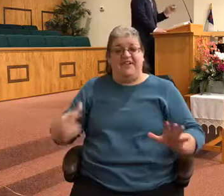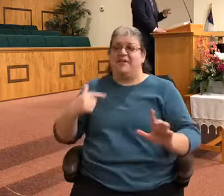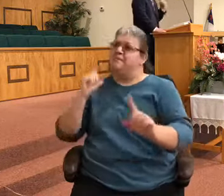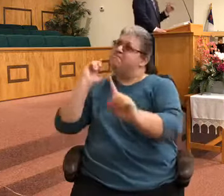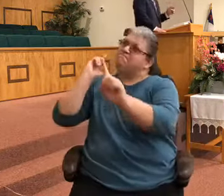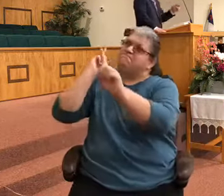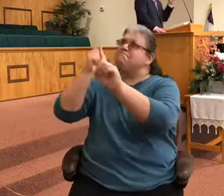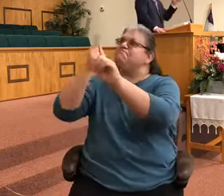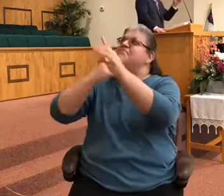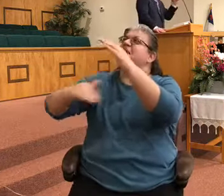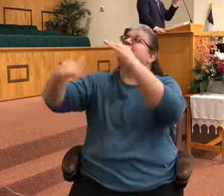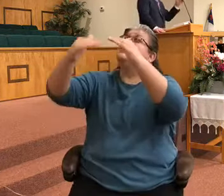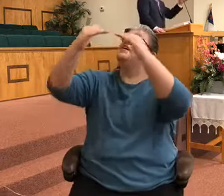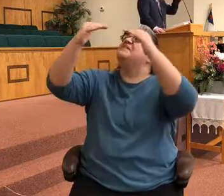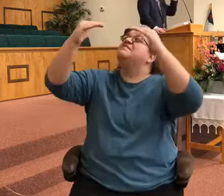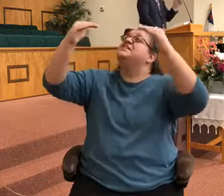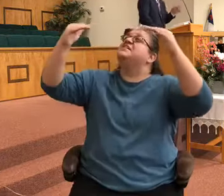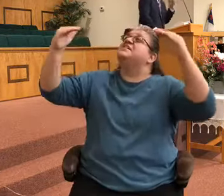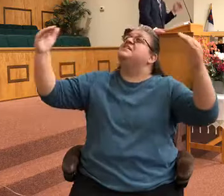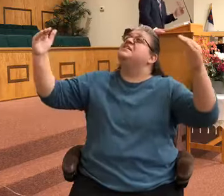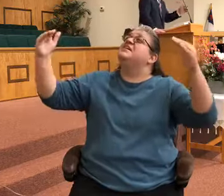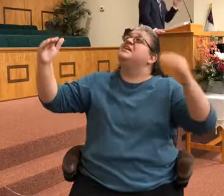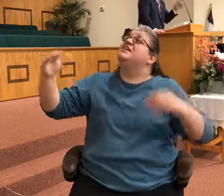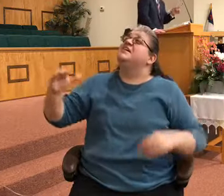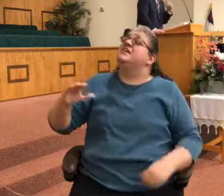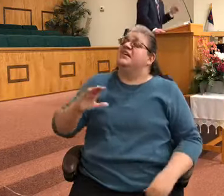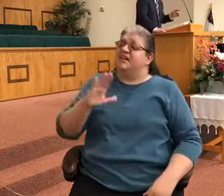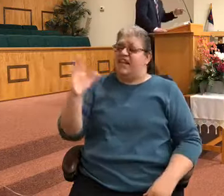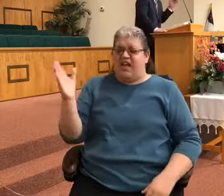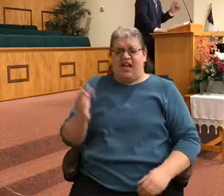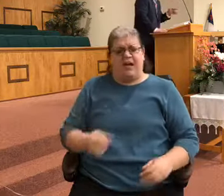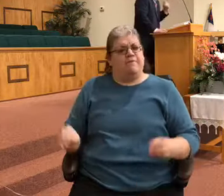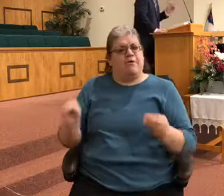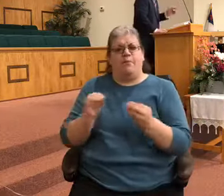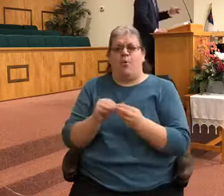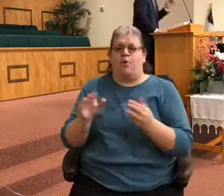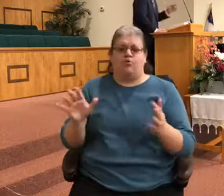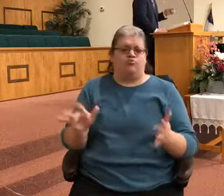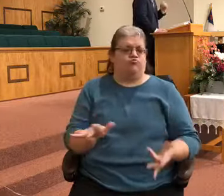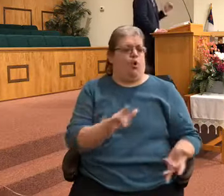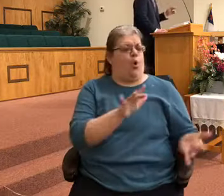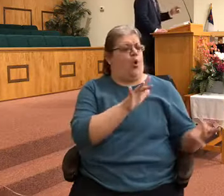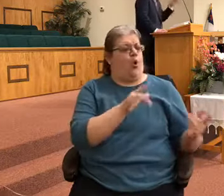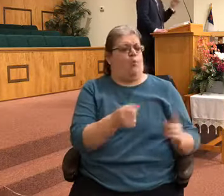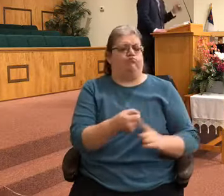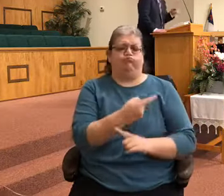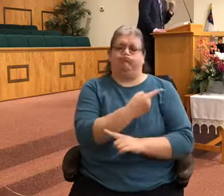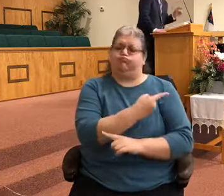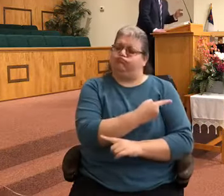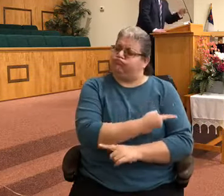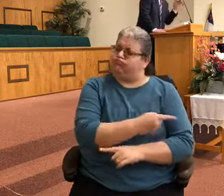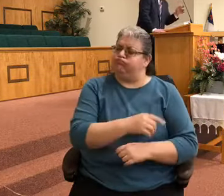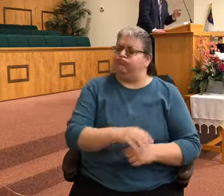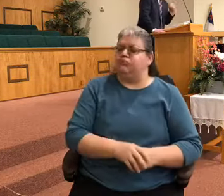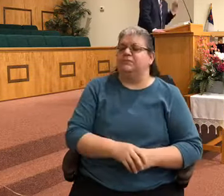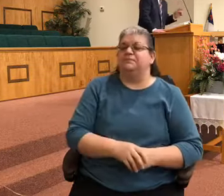there's a new day that